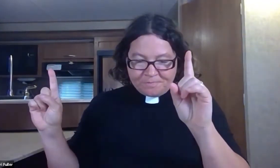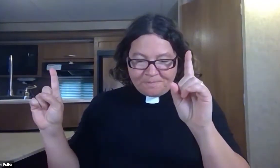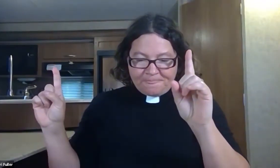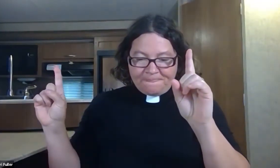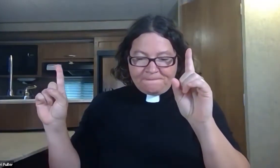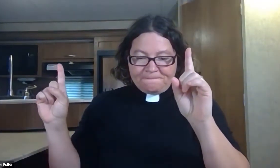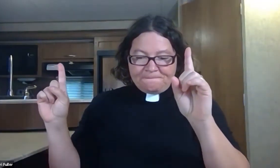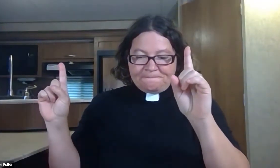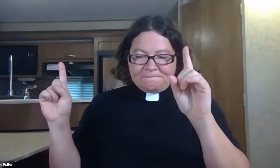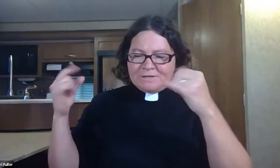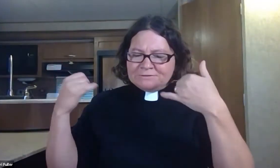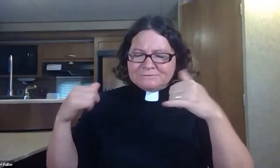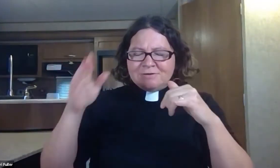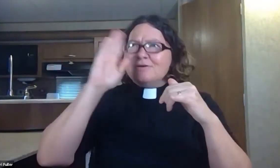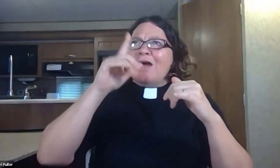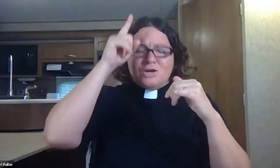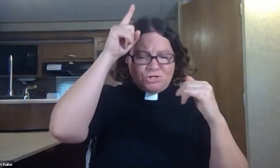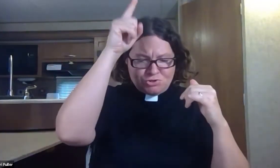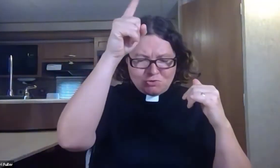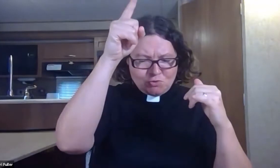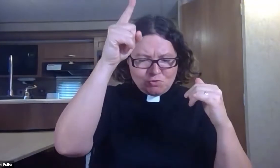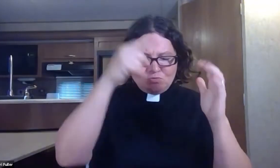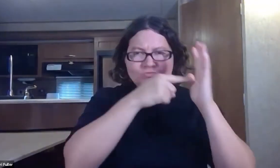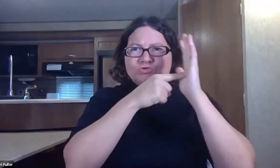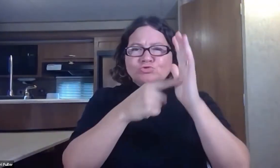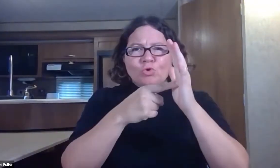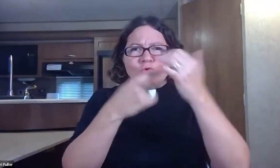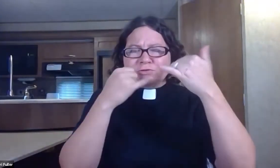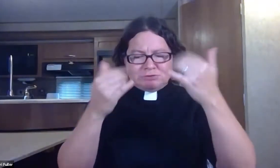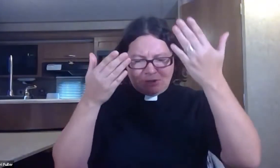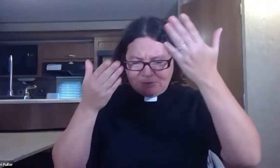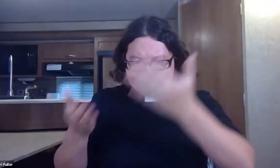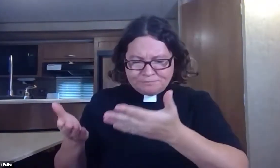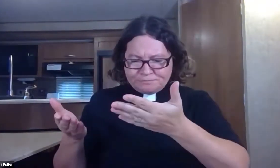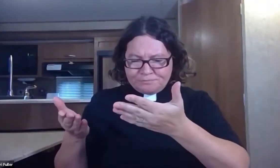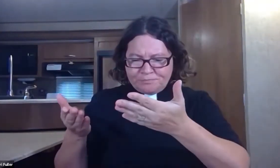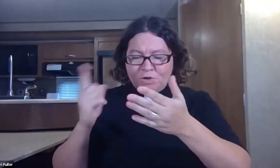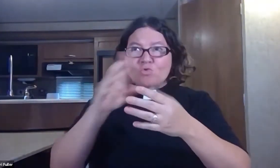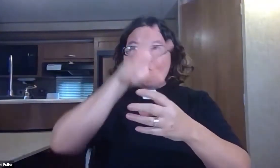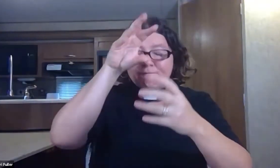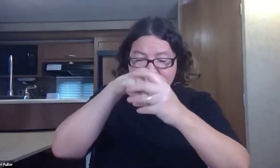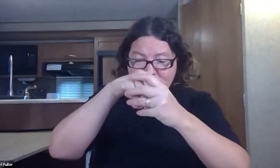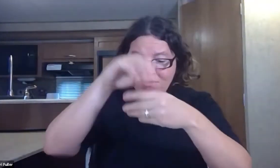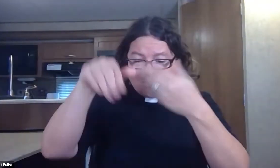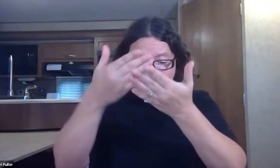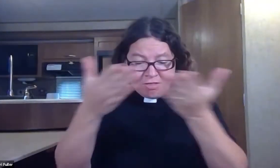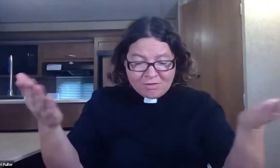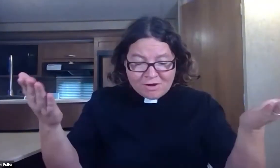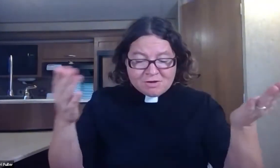God, created the seas, sky, and land. Jonah turned to run from you. Still,